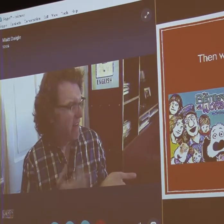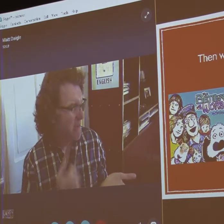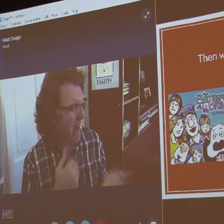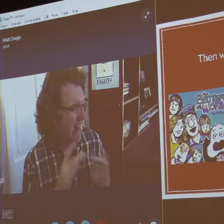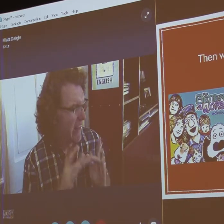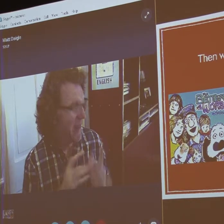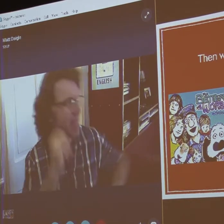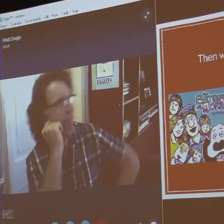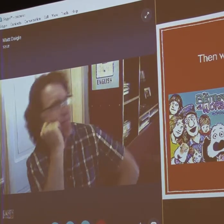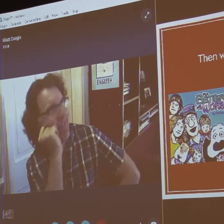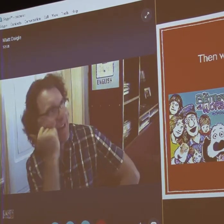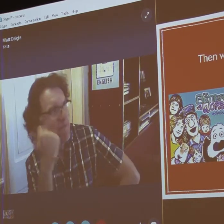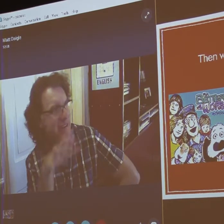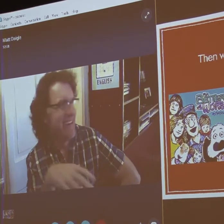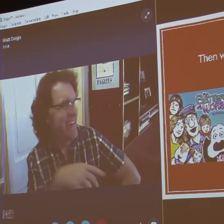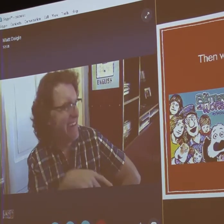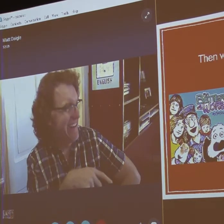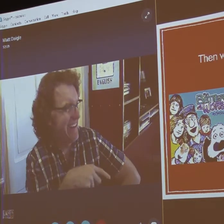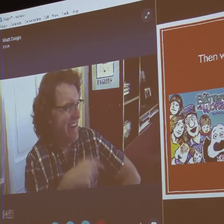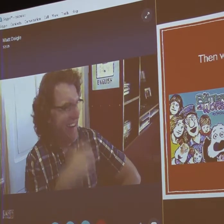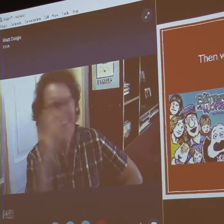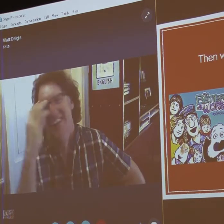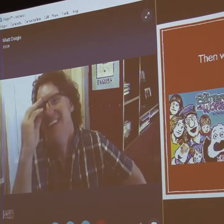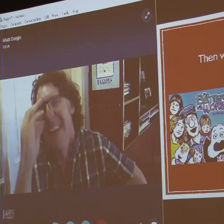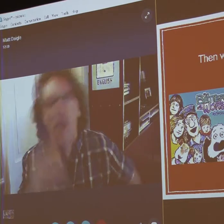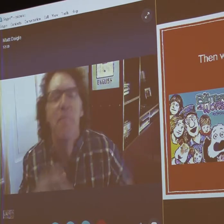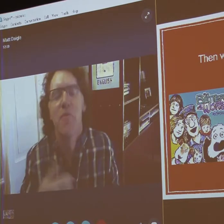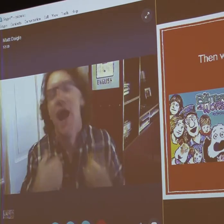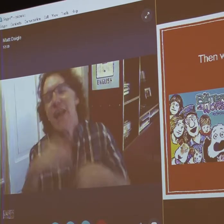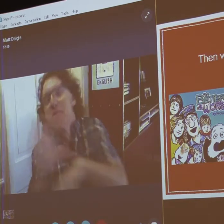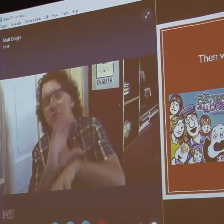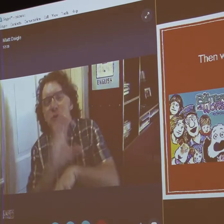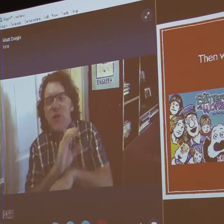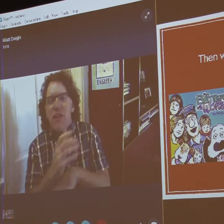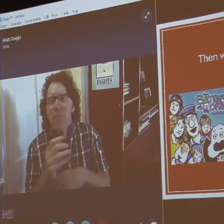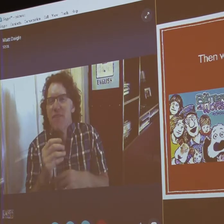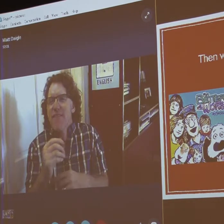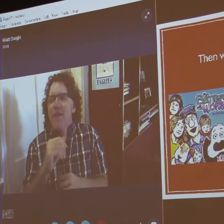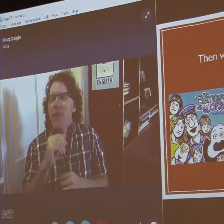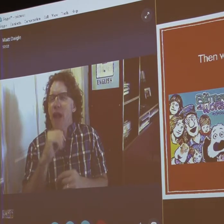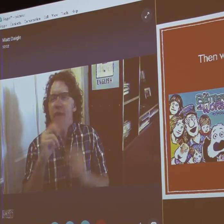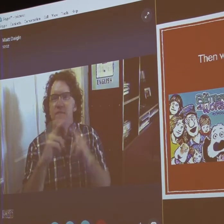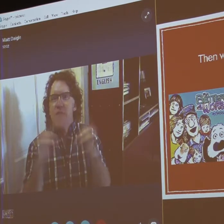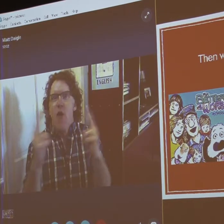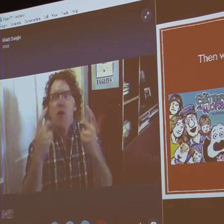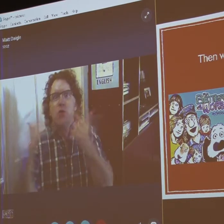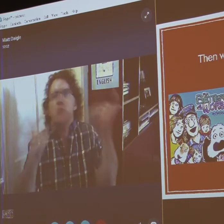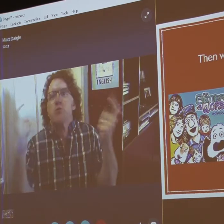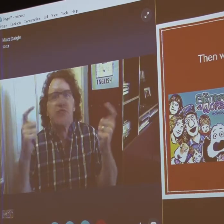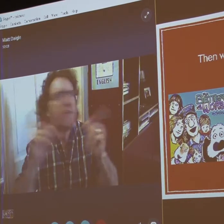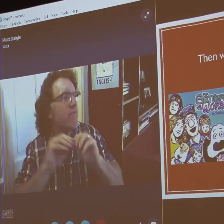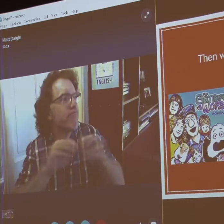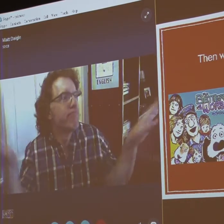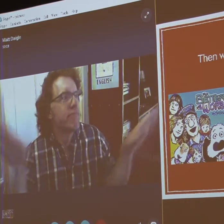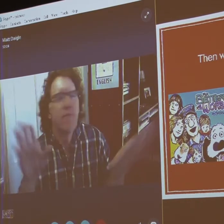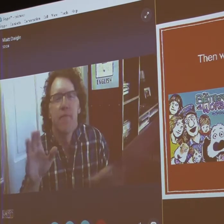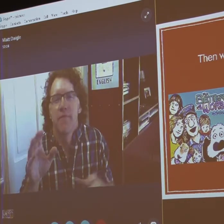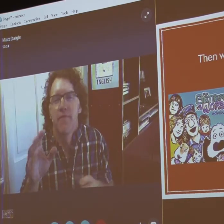Back at that time, did we have internet? I don't even remember where we had internet. It was a little expensive. I think I had a computer.